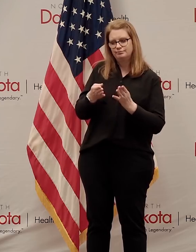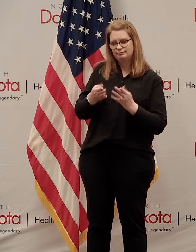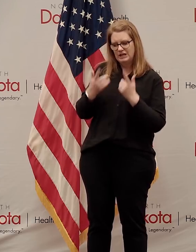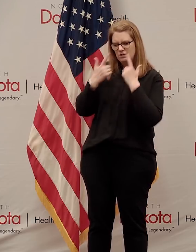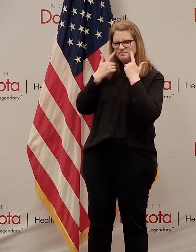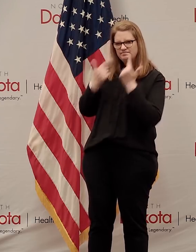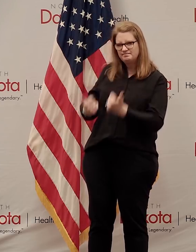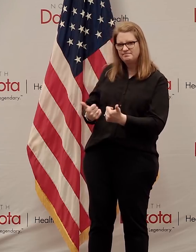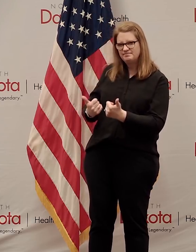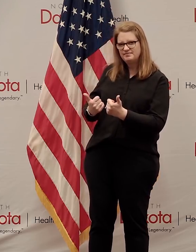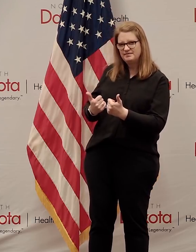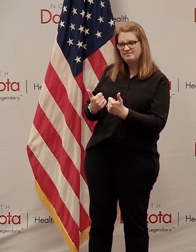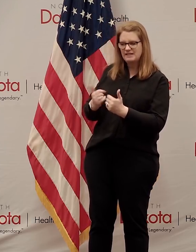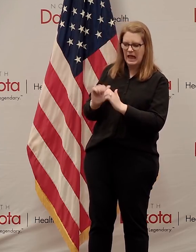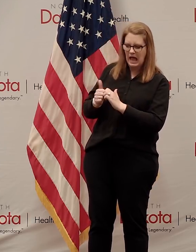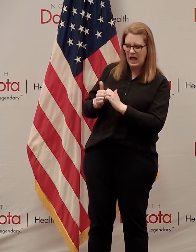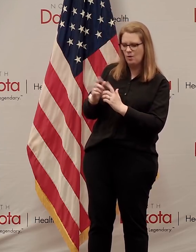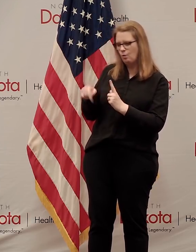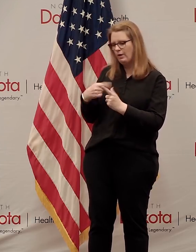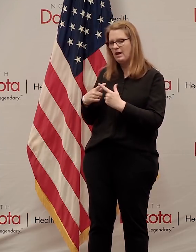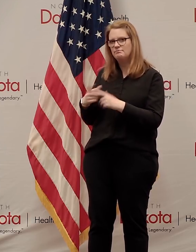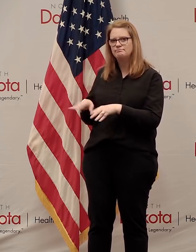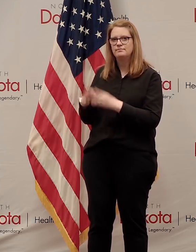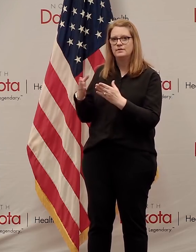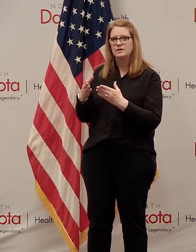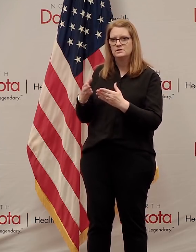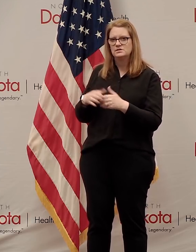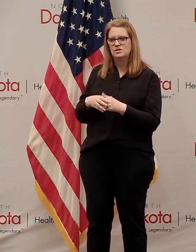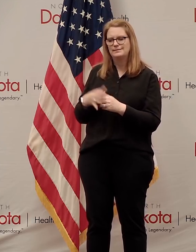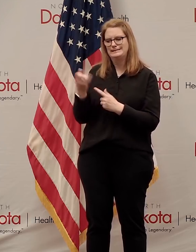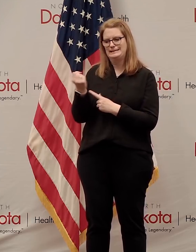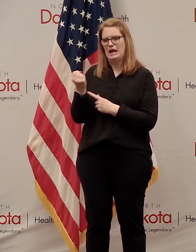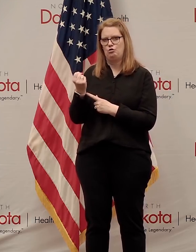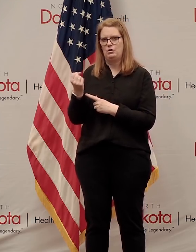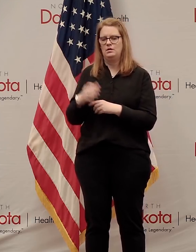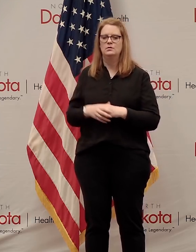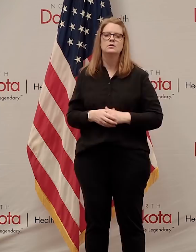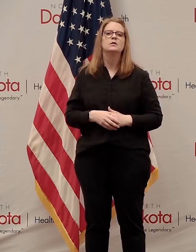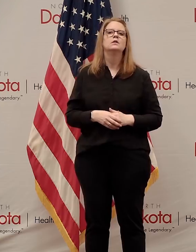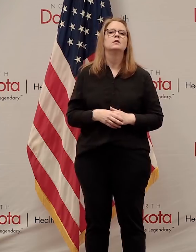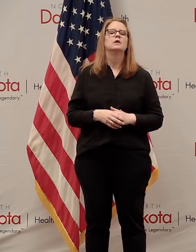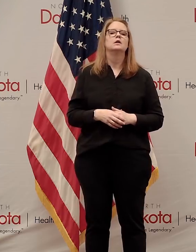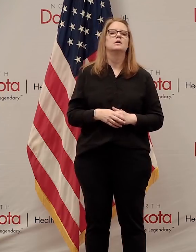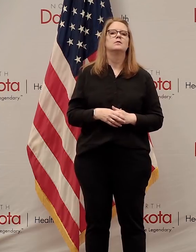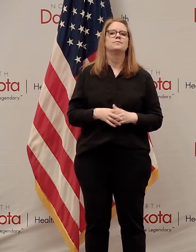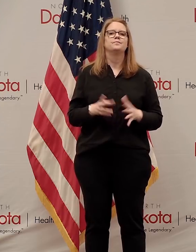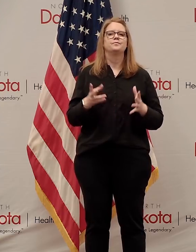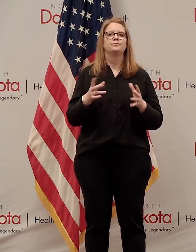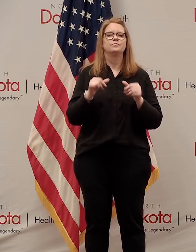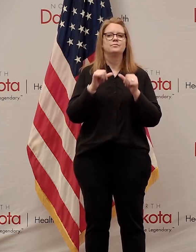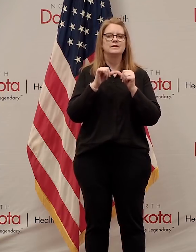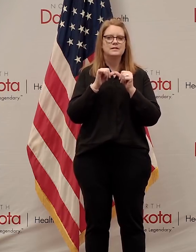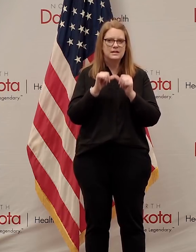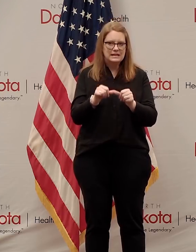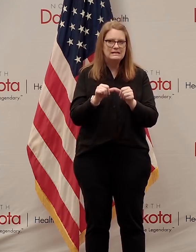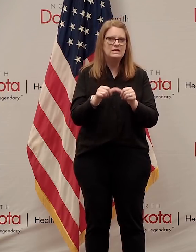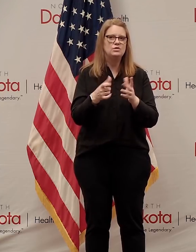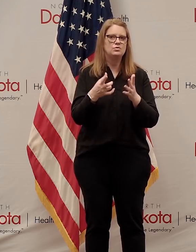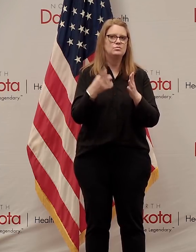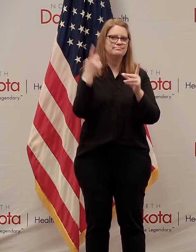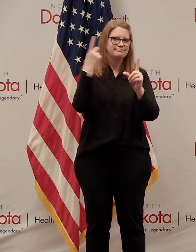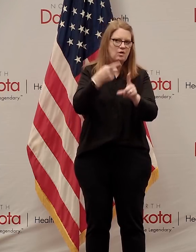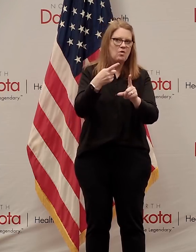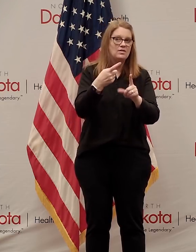after Friday. Together, we can move forward with continued emphasis on saving both lives and